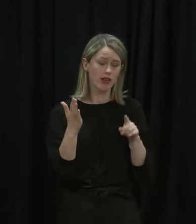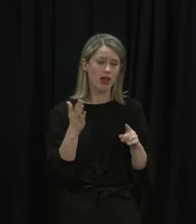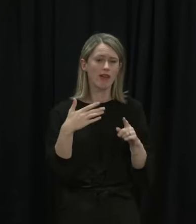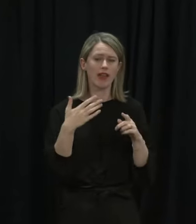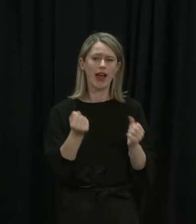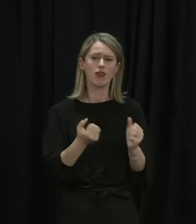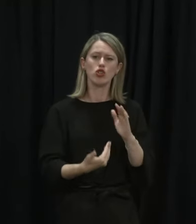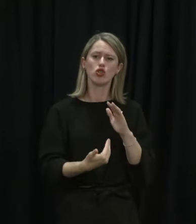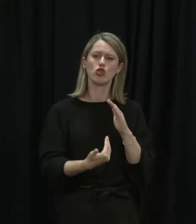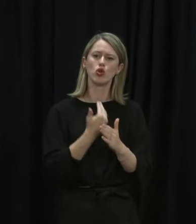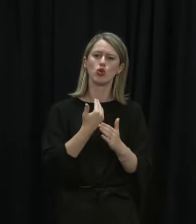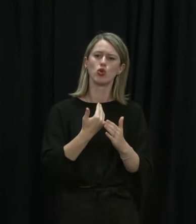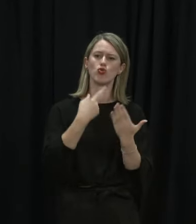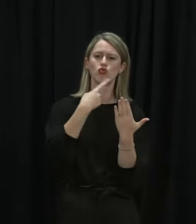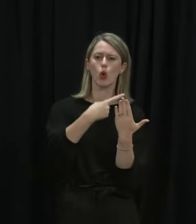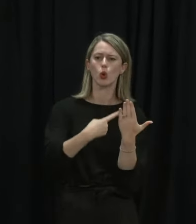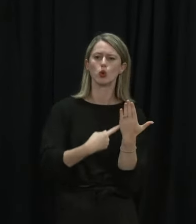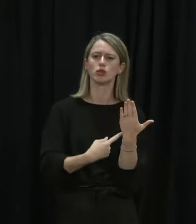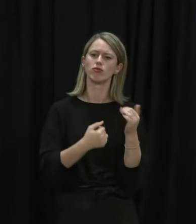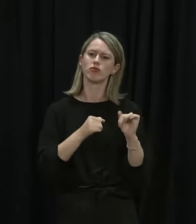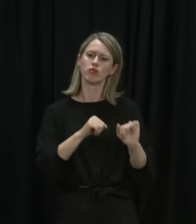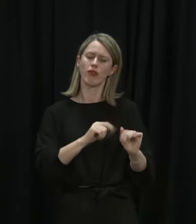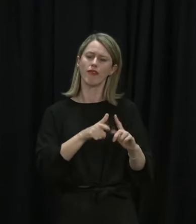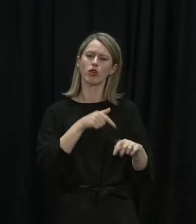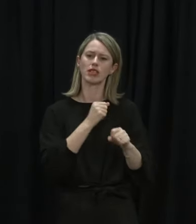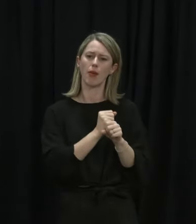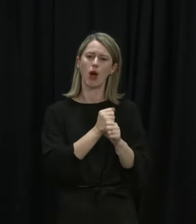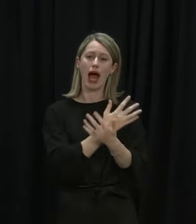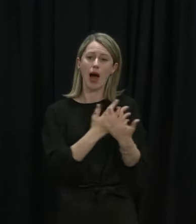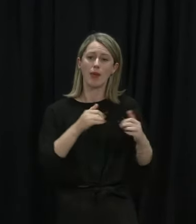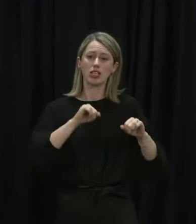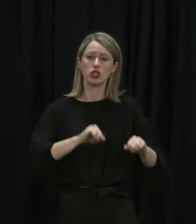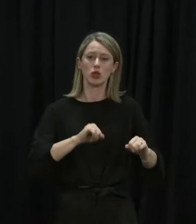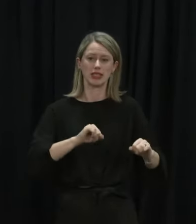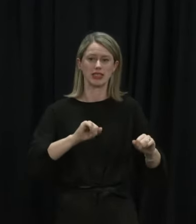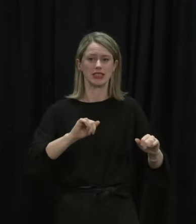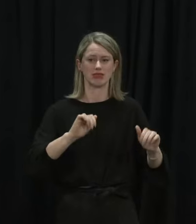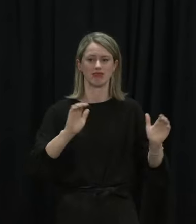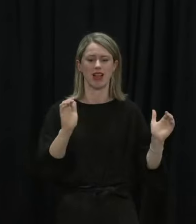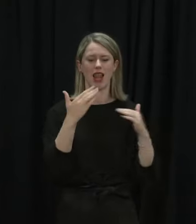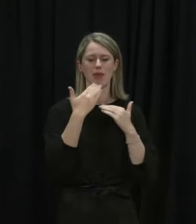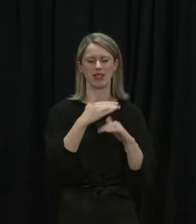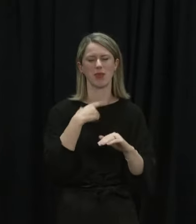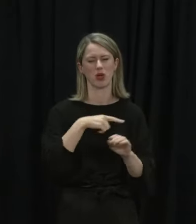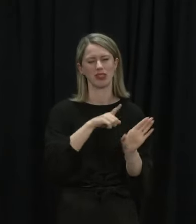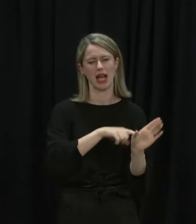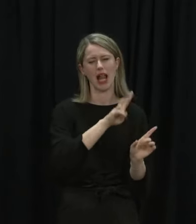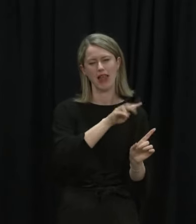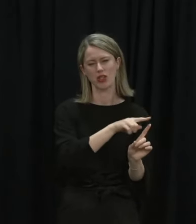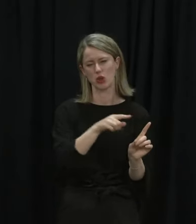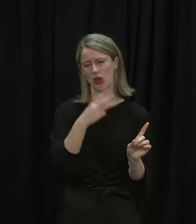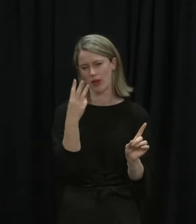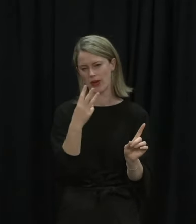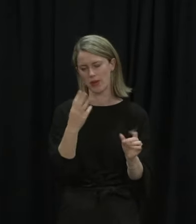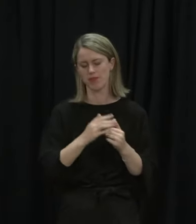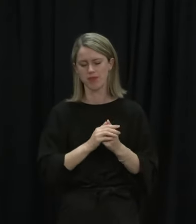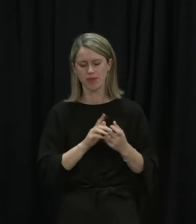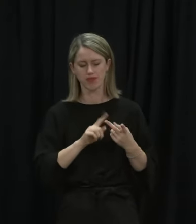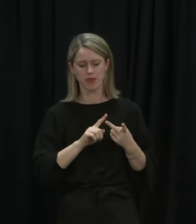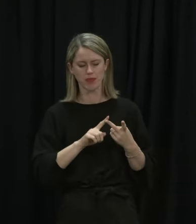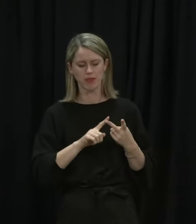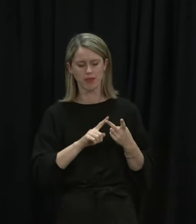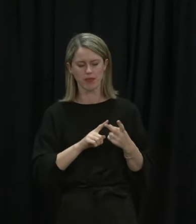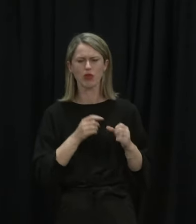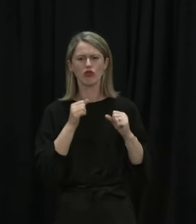measures have been put in place, including reducing the number of students by confining it to years 11 to 13, the use of infection,